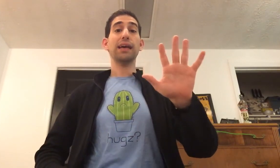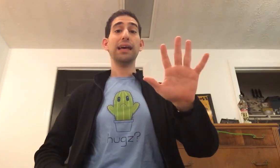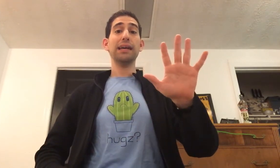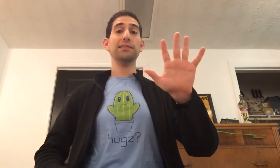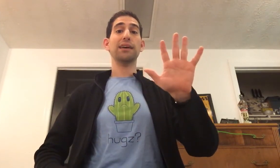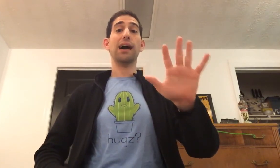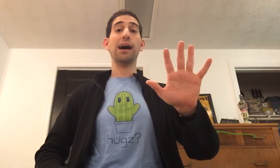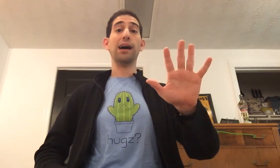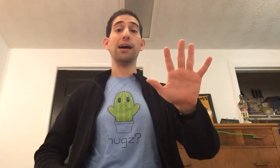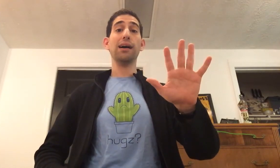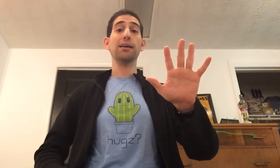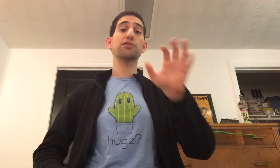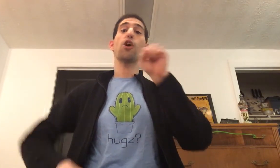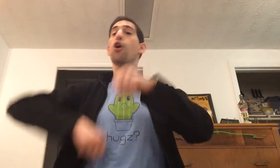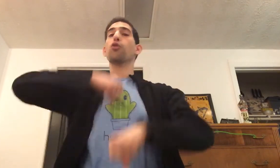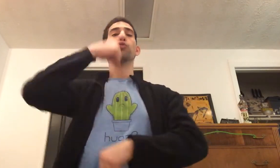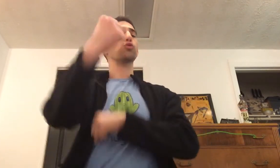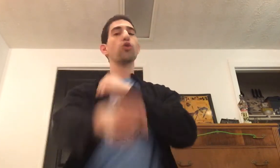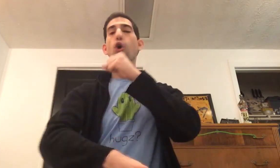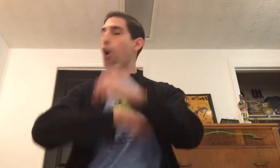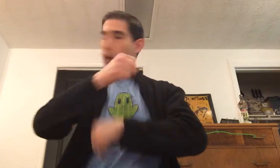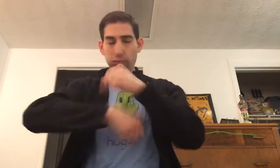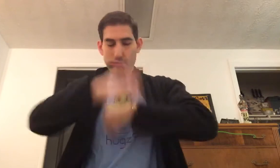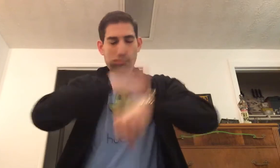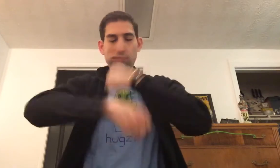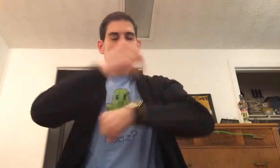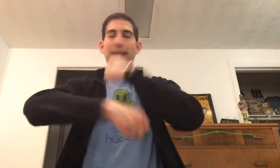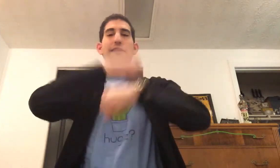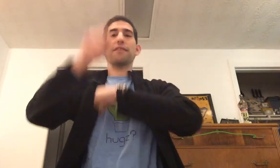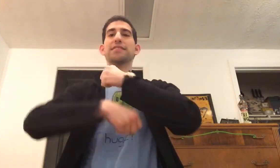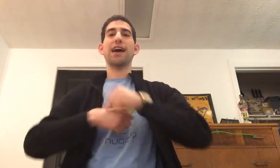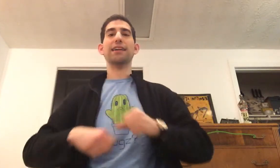hedgehogs Roar out of sight.